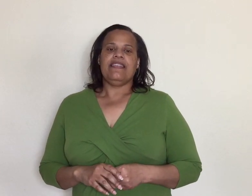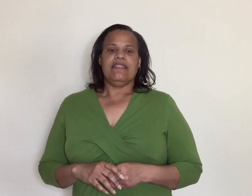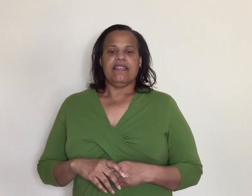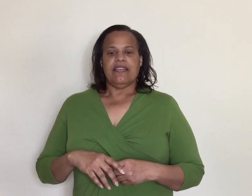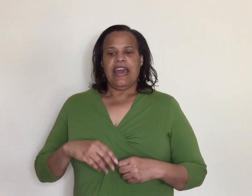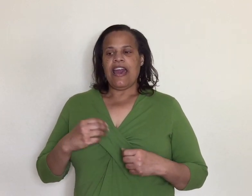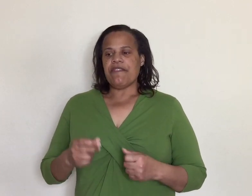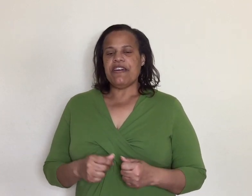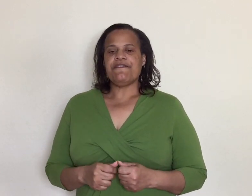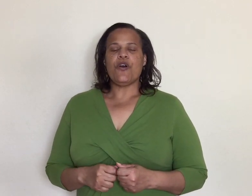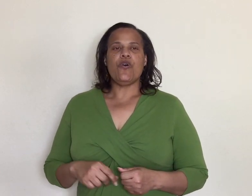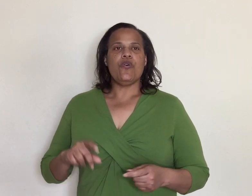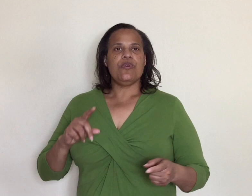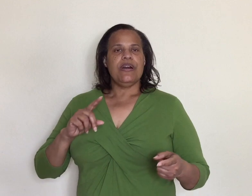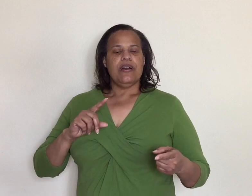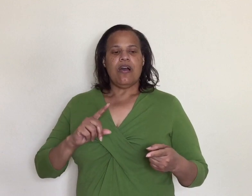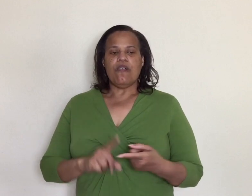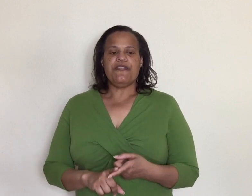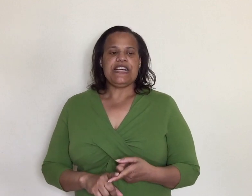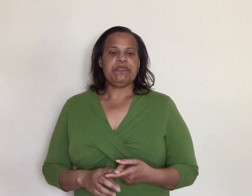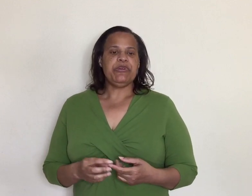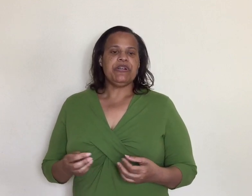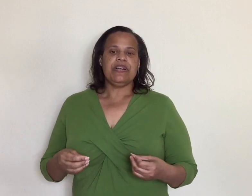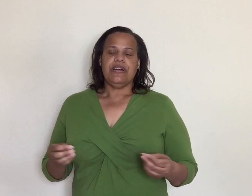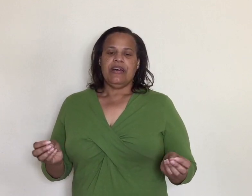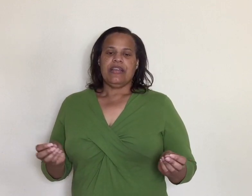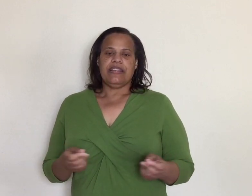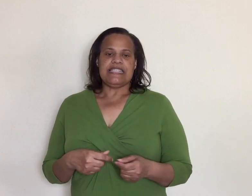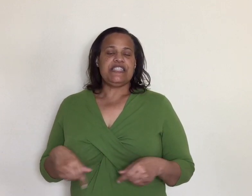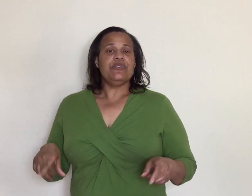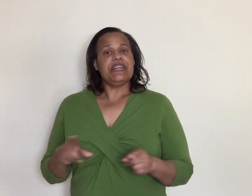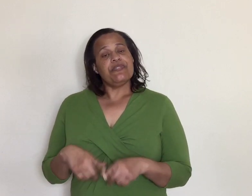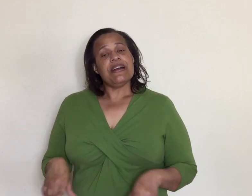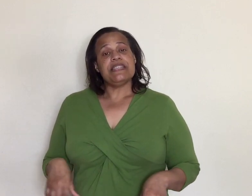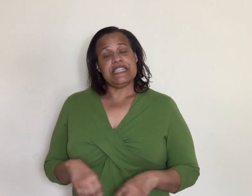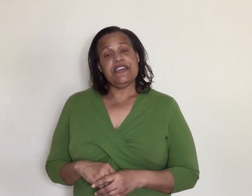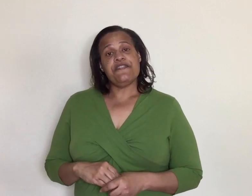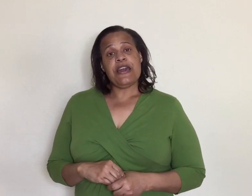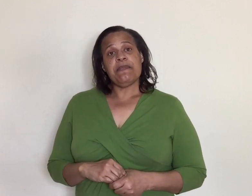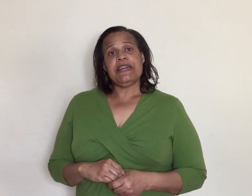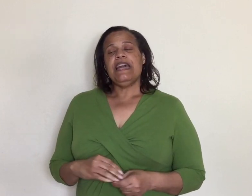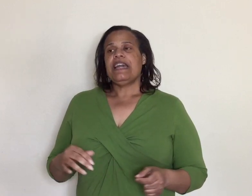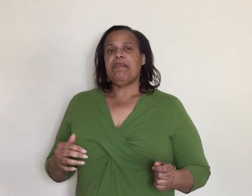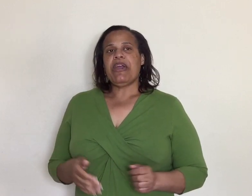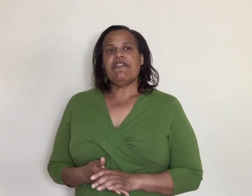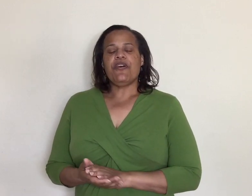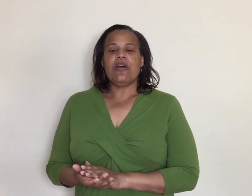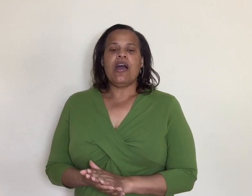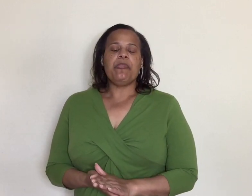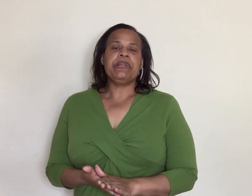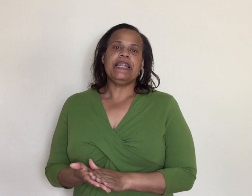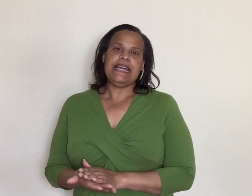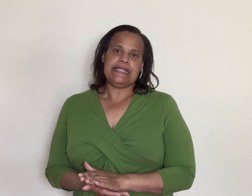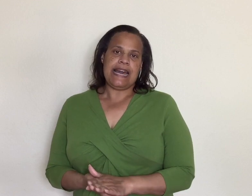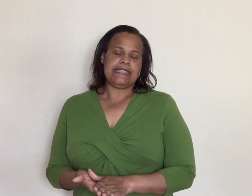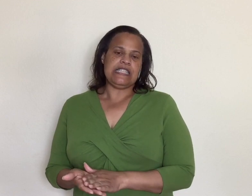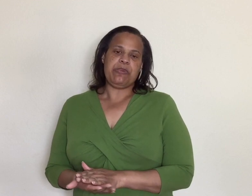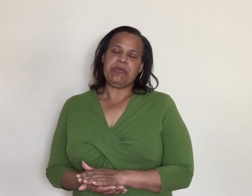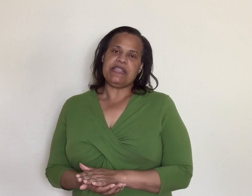that have that phone on facebook that's still getting around to see your family can make a phone call please ask these people to